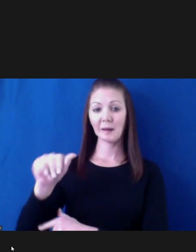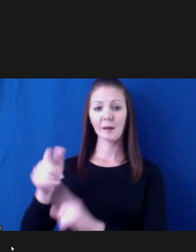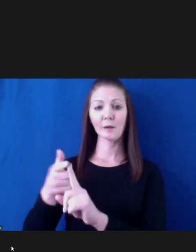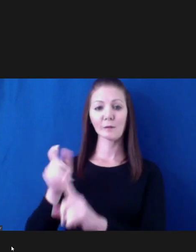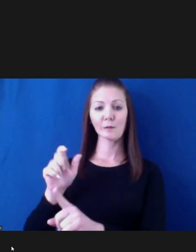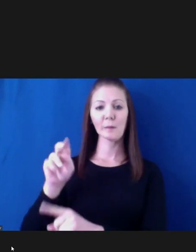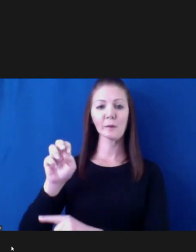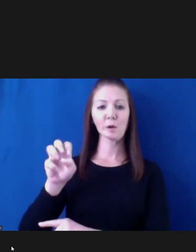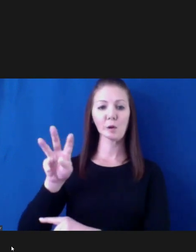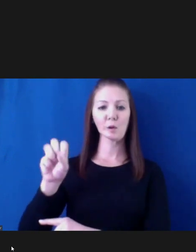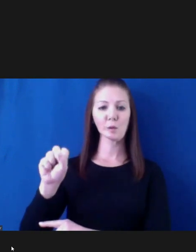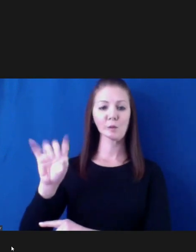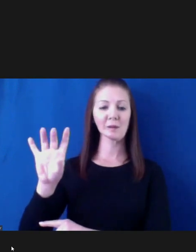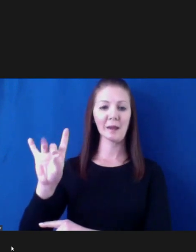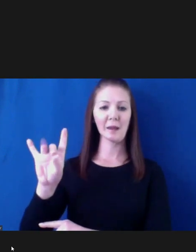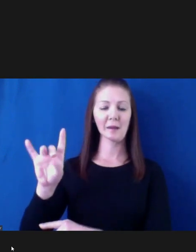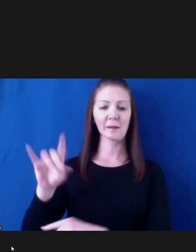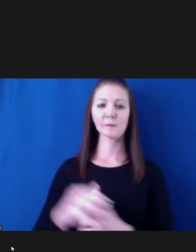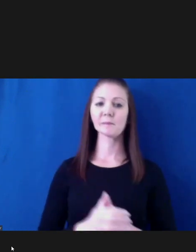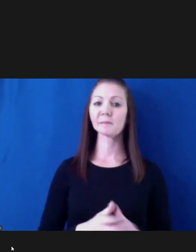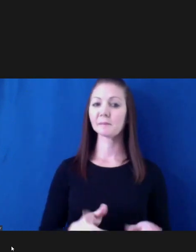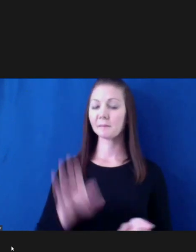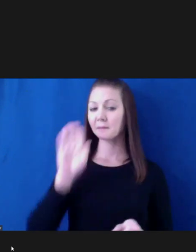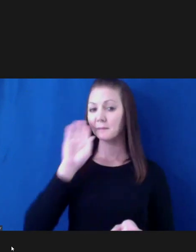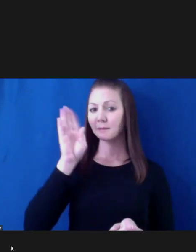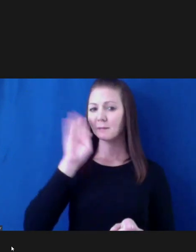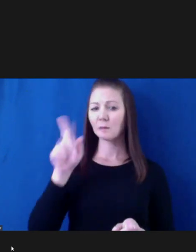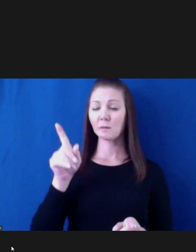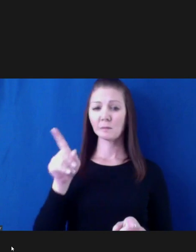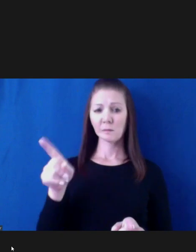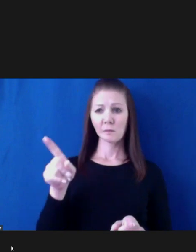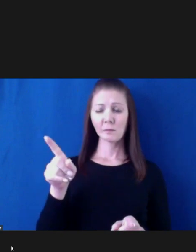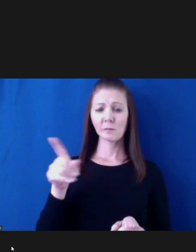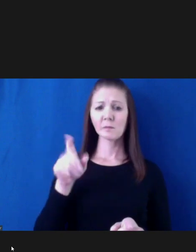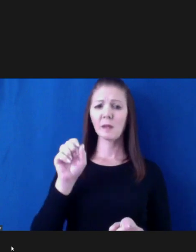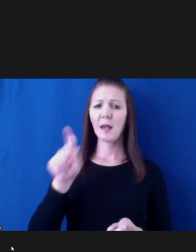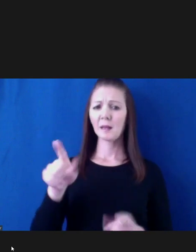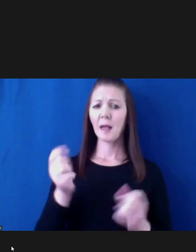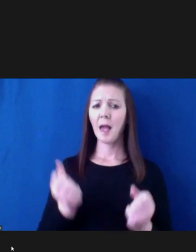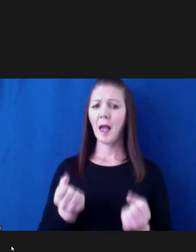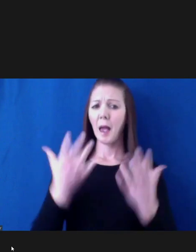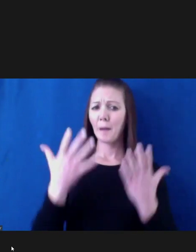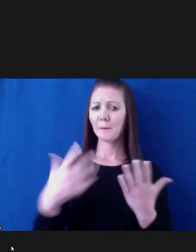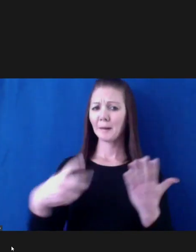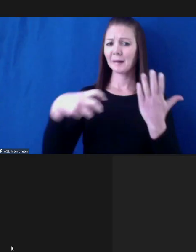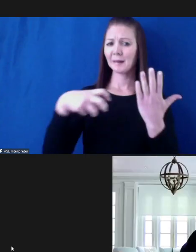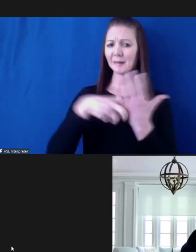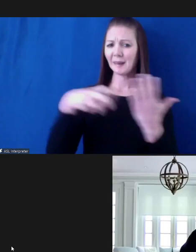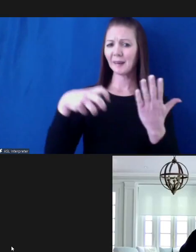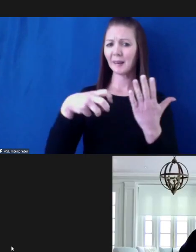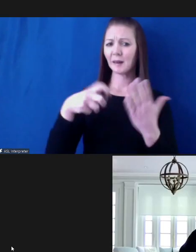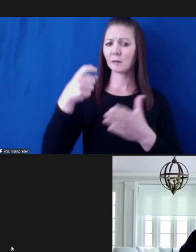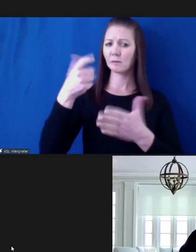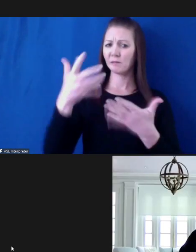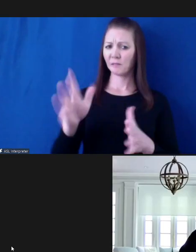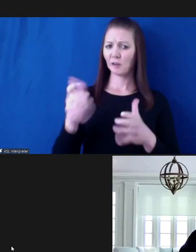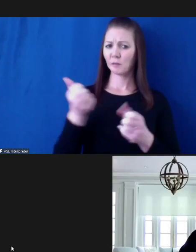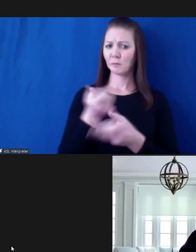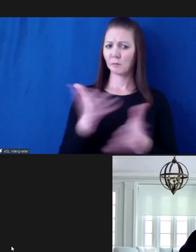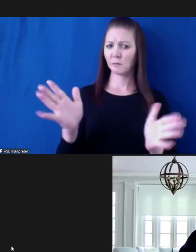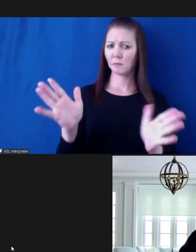Good afternoon. Do we know how many violations or tickets may have been handed out? And then also,